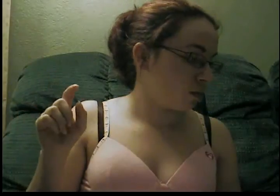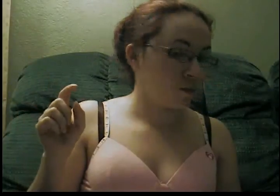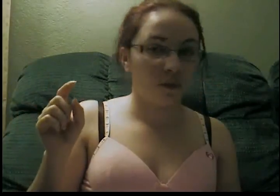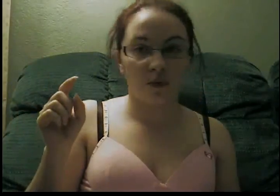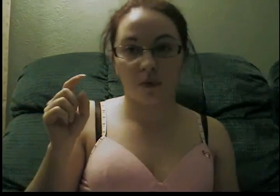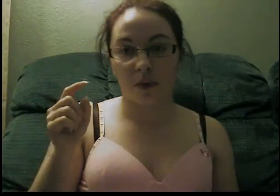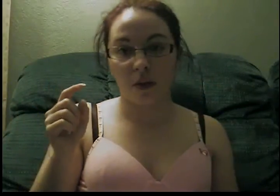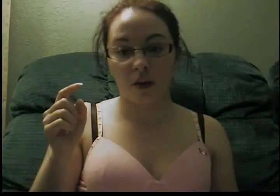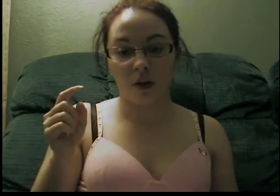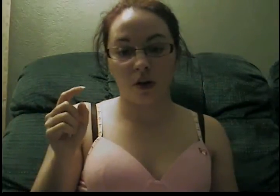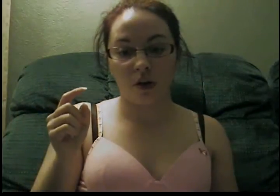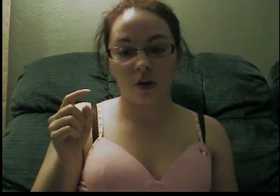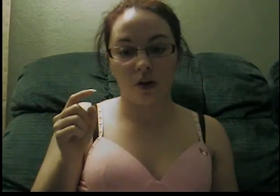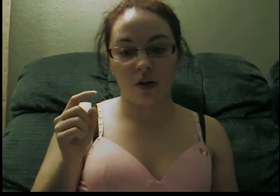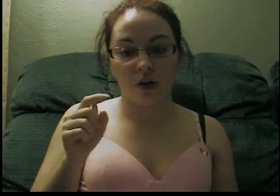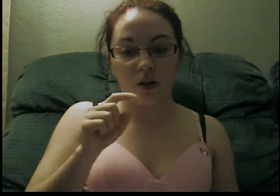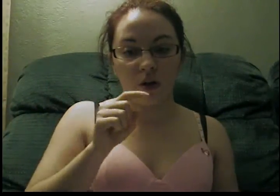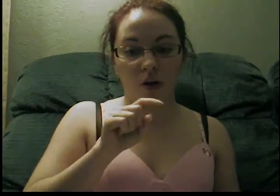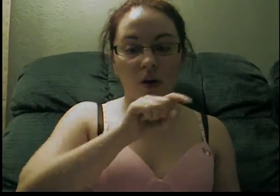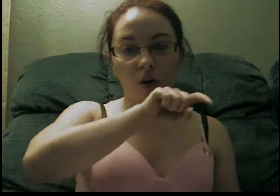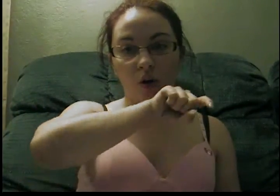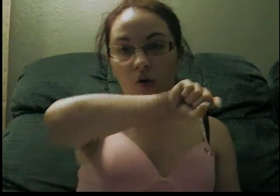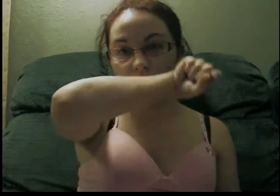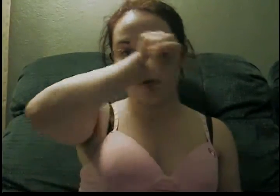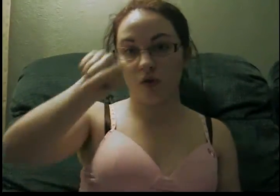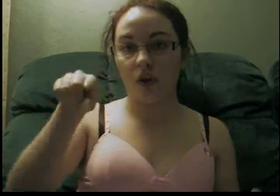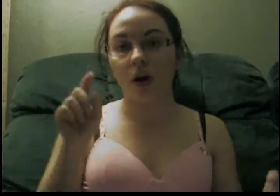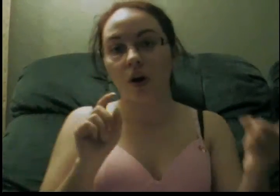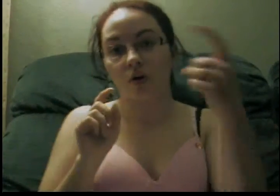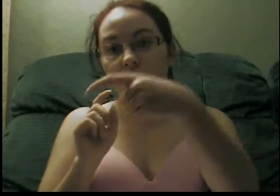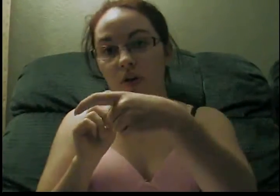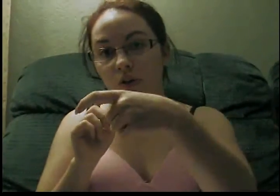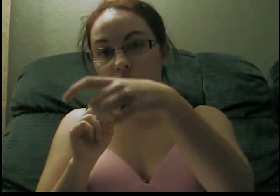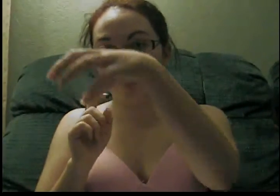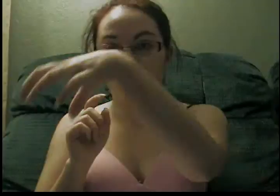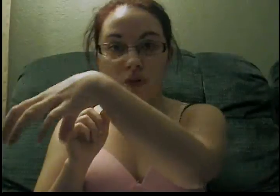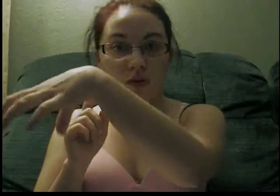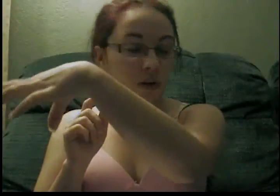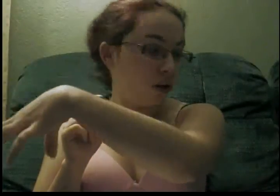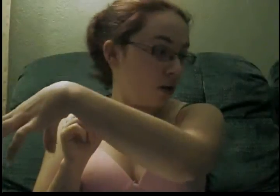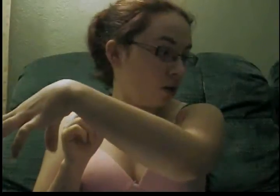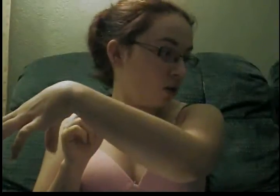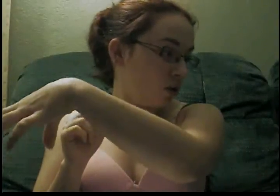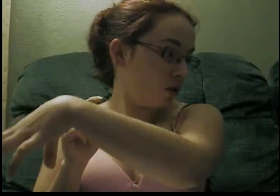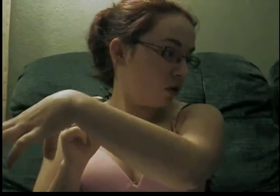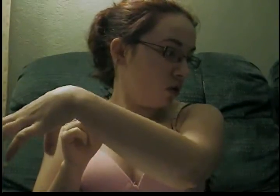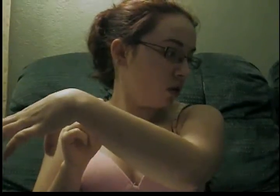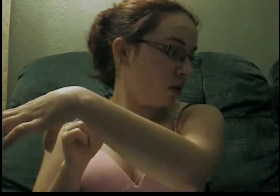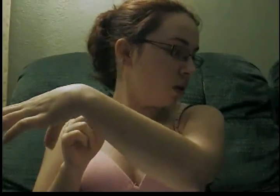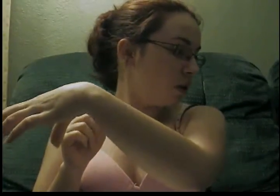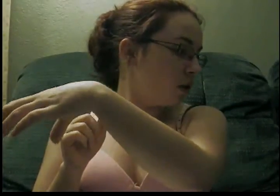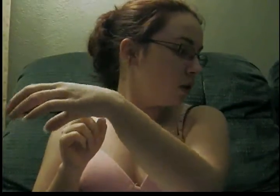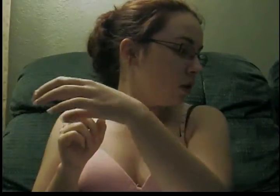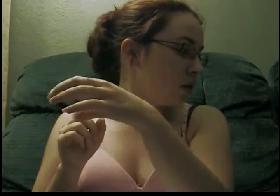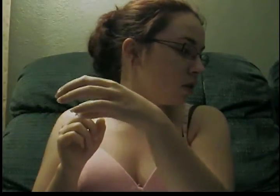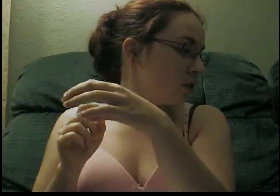will be held at the Illinois Association of Realtors at 522 South 5th Street in Springfield on April 24th. At Great Toyota,